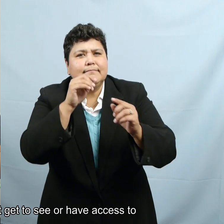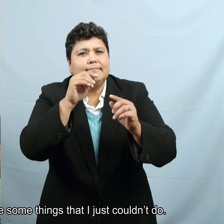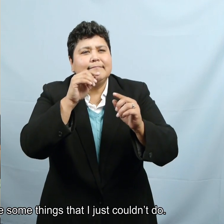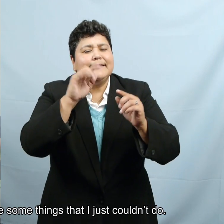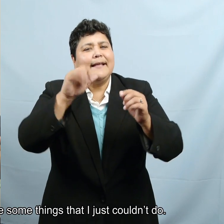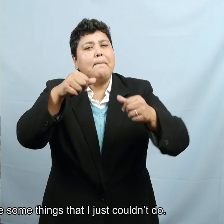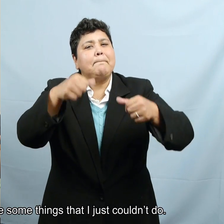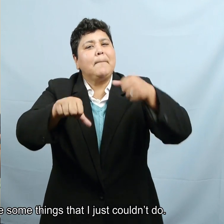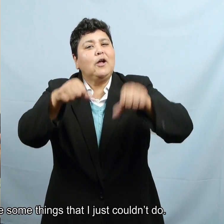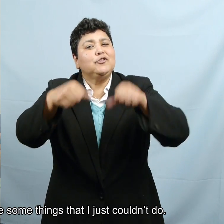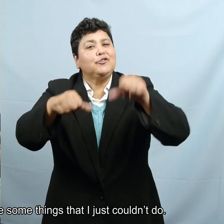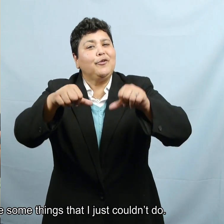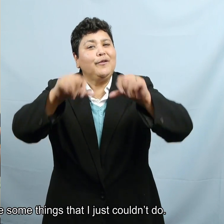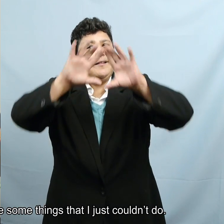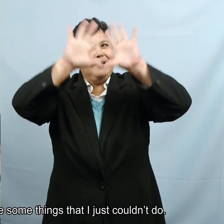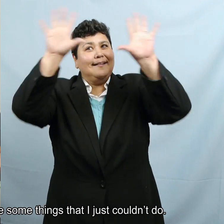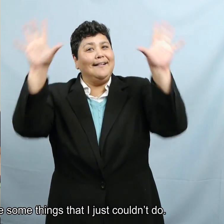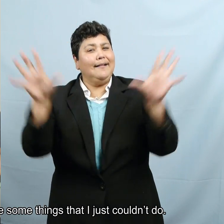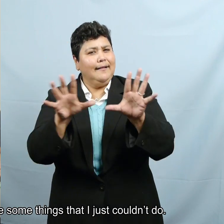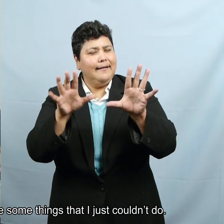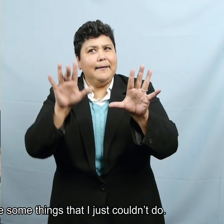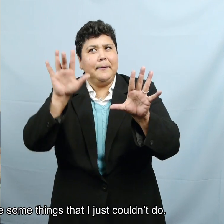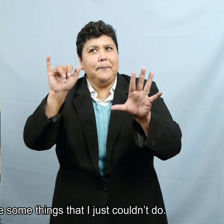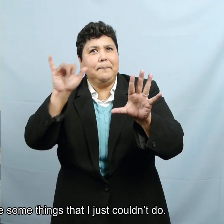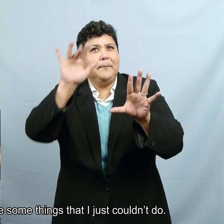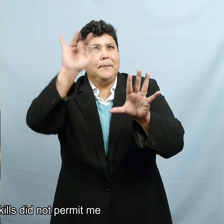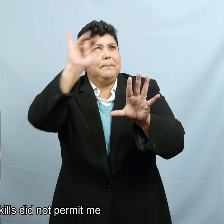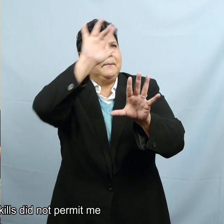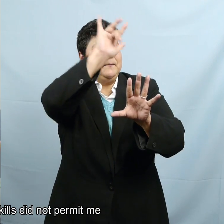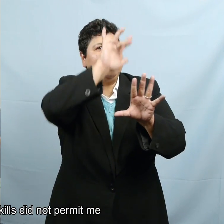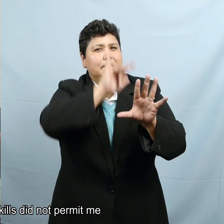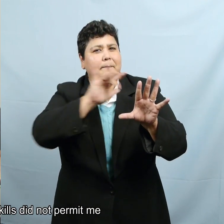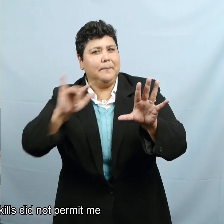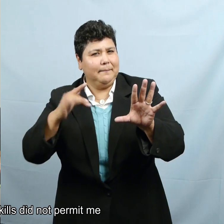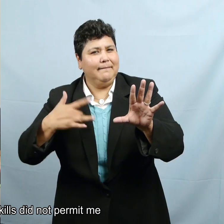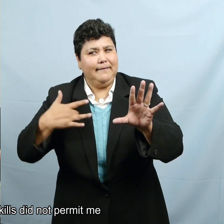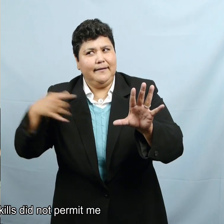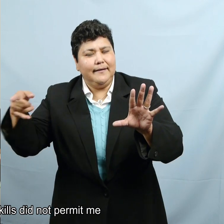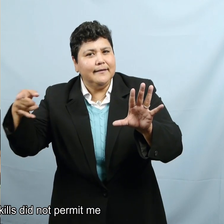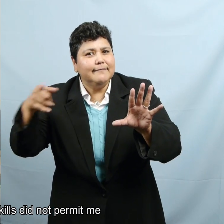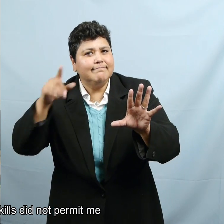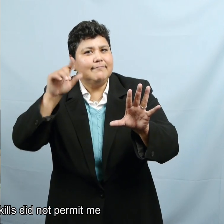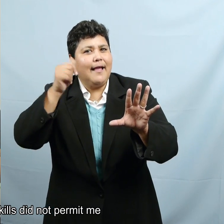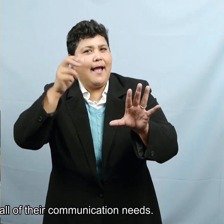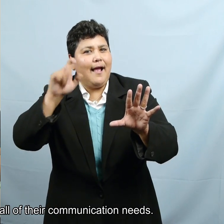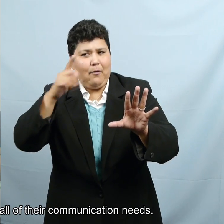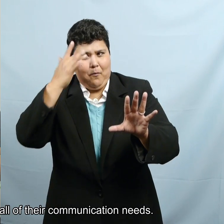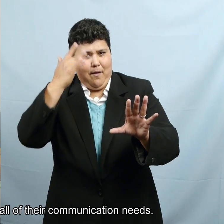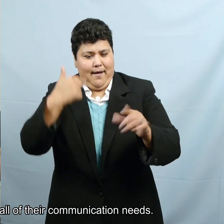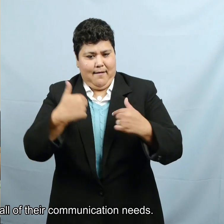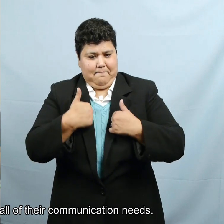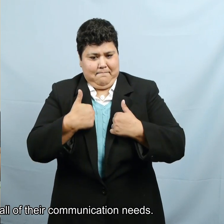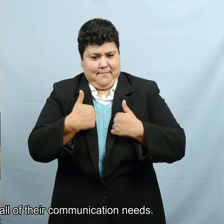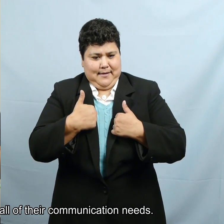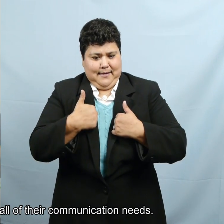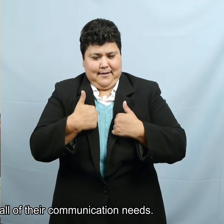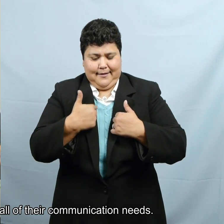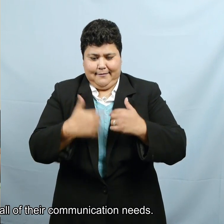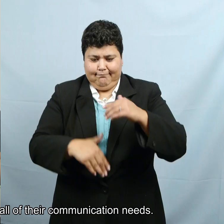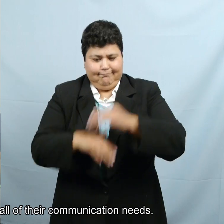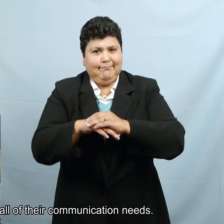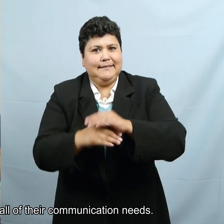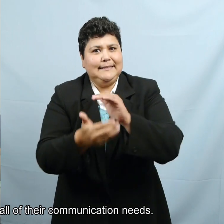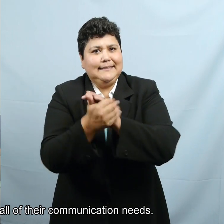access to because there were some things that I just couldn't do. My skills did not permit me to be able to meet